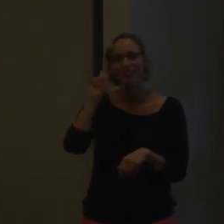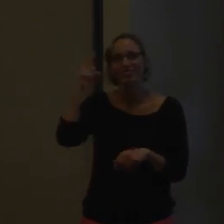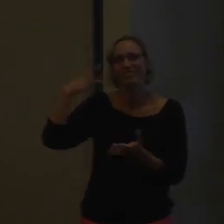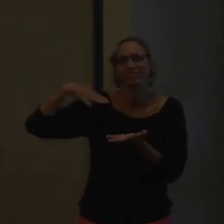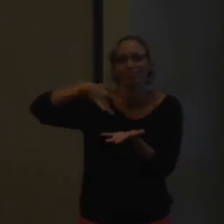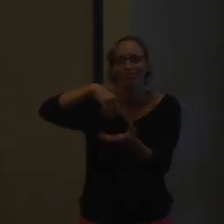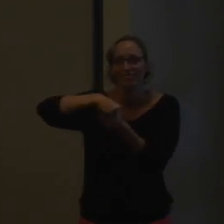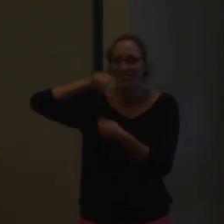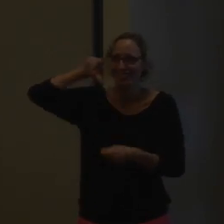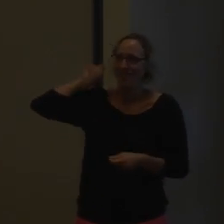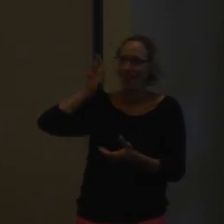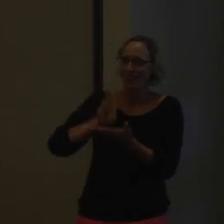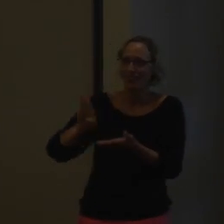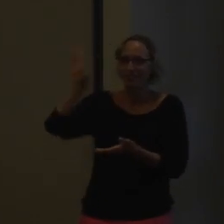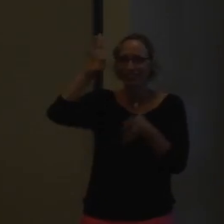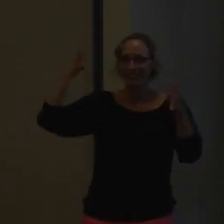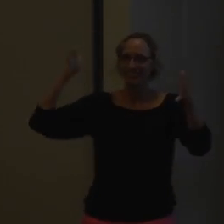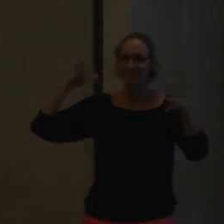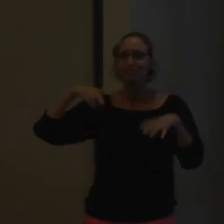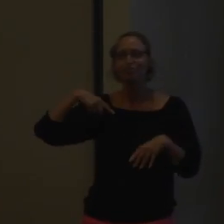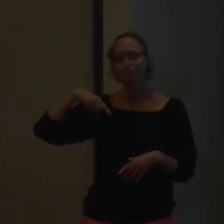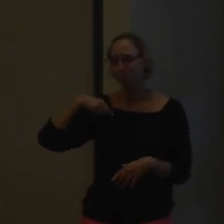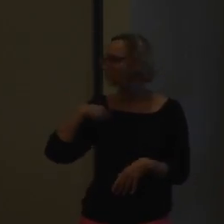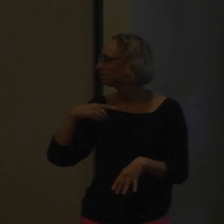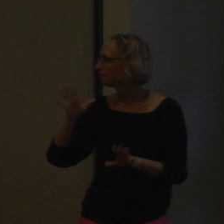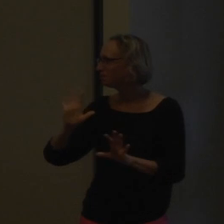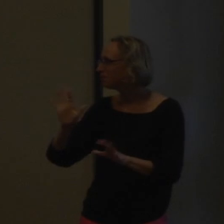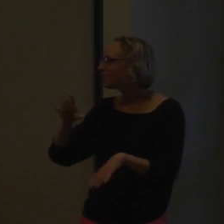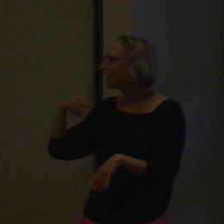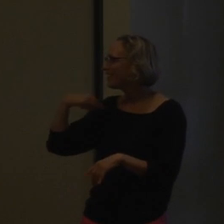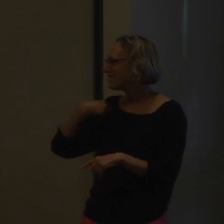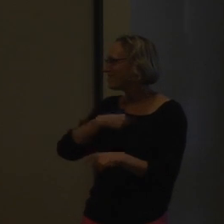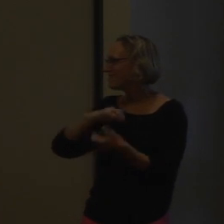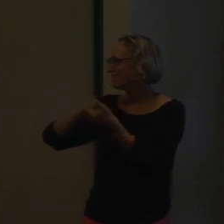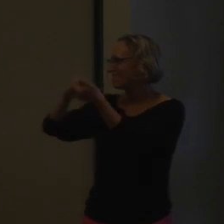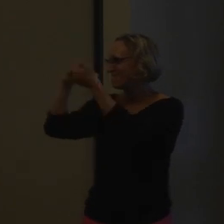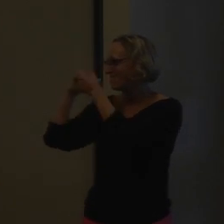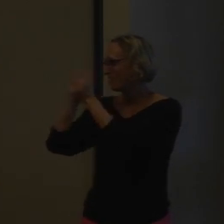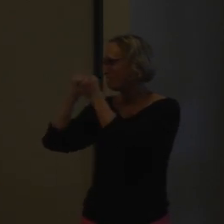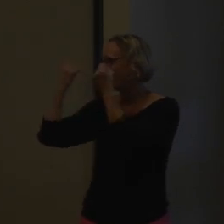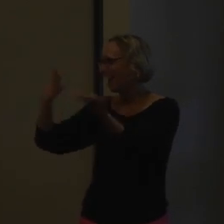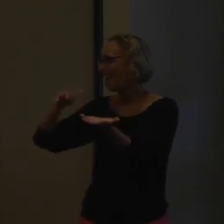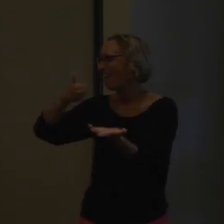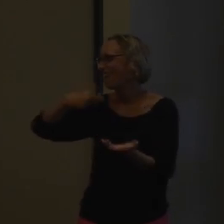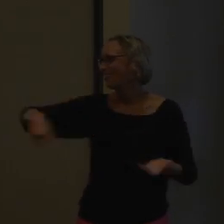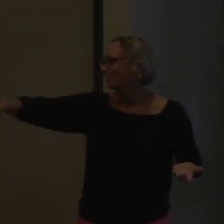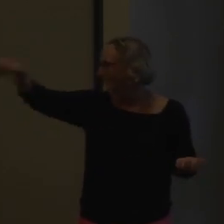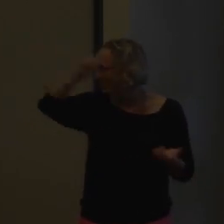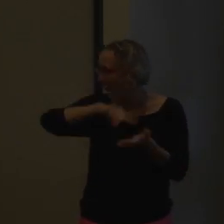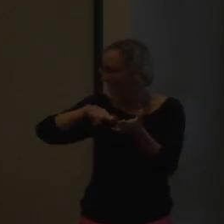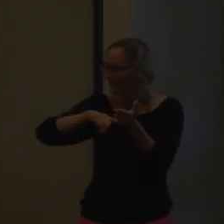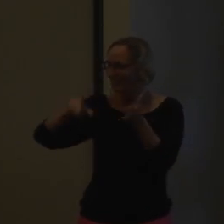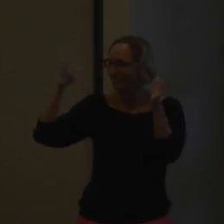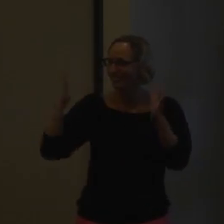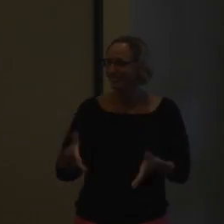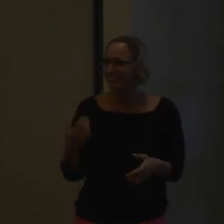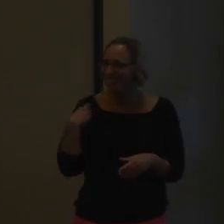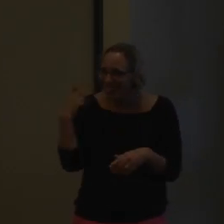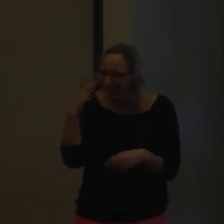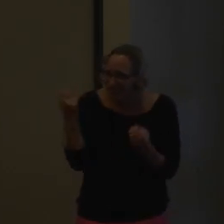So with VL squared is what we call it. It's not just visual language and it's not just us that's doing this. We partnered with